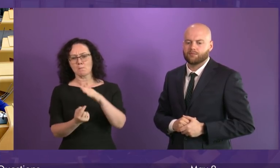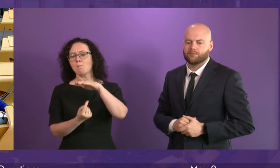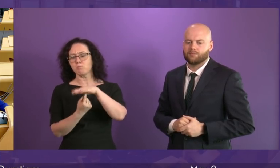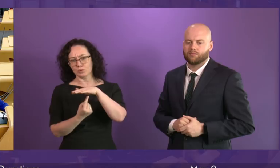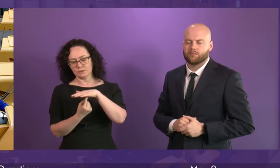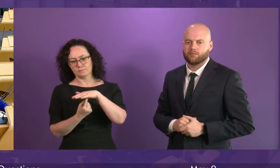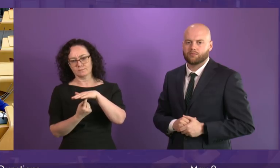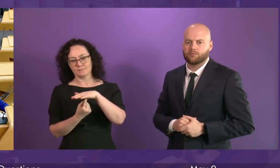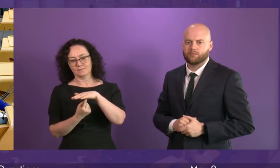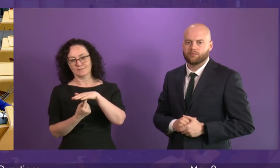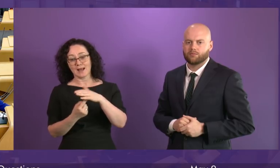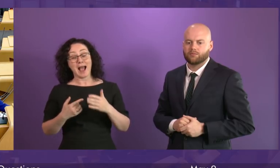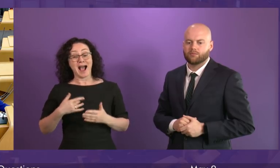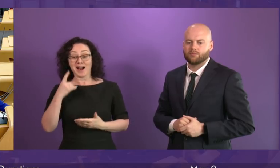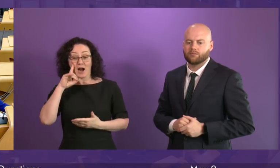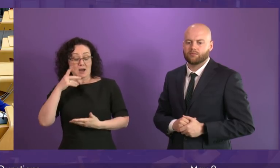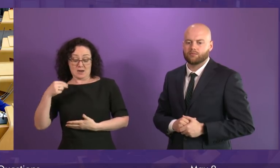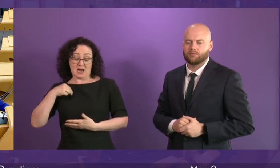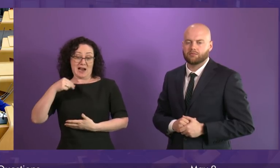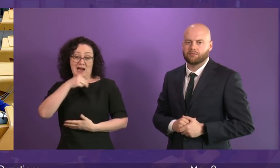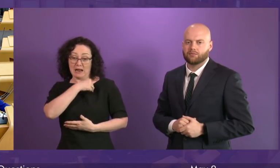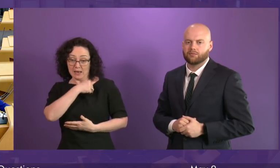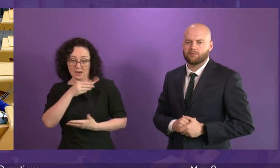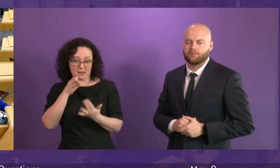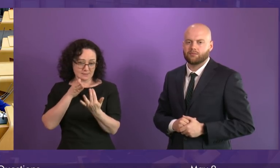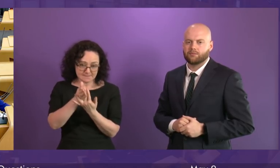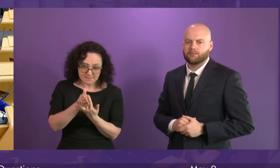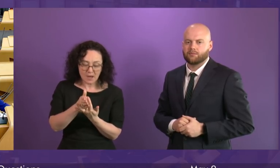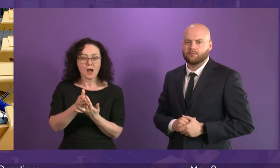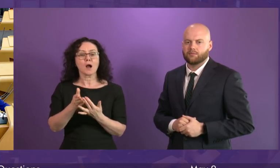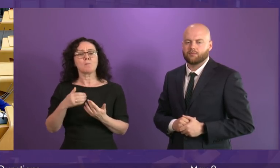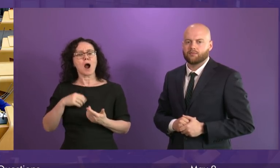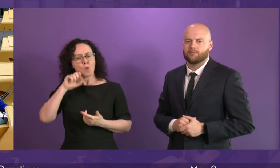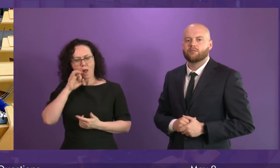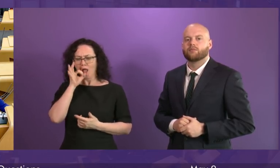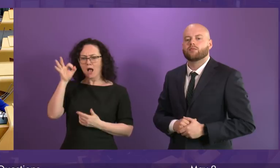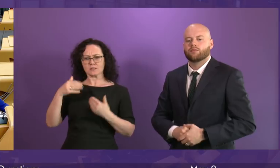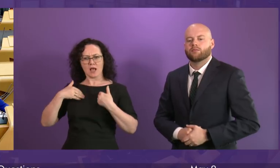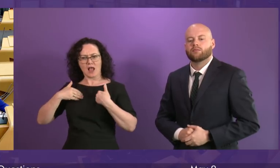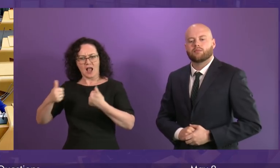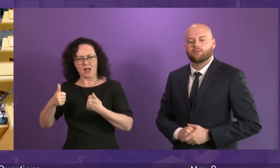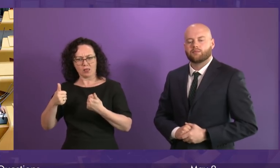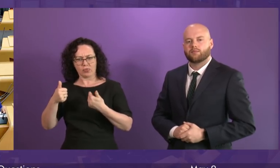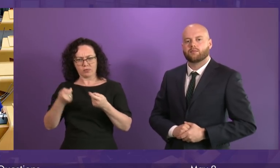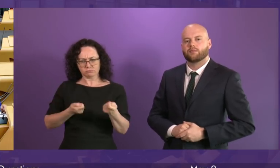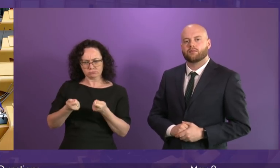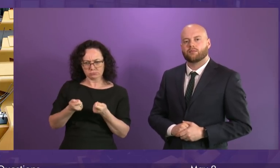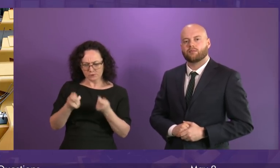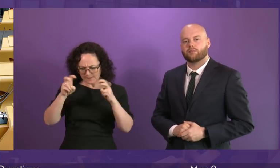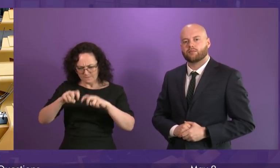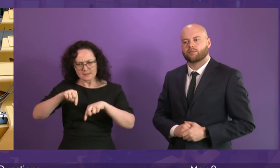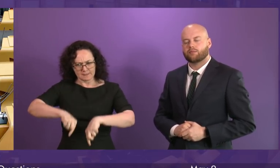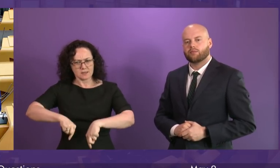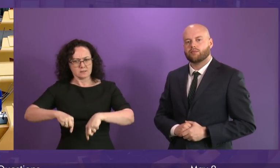I will obviously not clinically intervene in any individual's case but I will undertake to have the Health Secretary look into the case that has been brought to